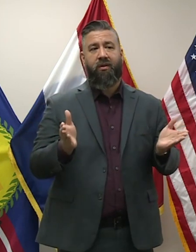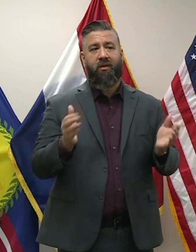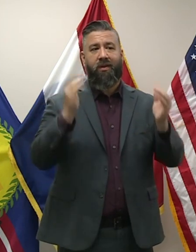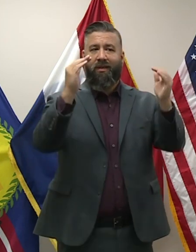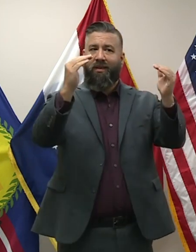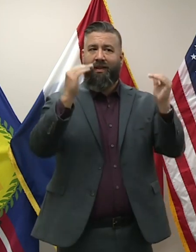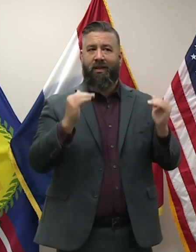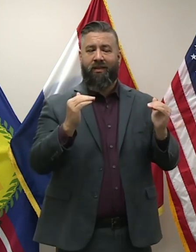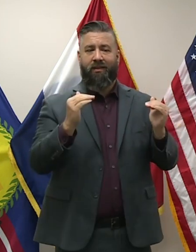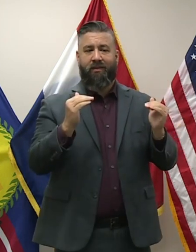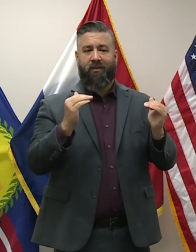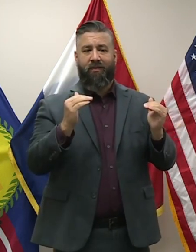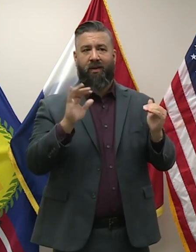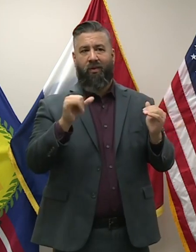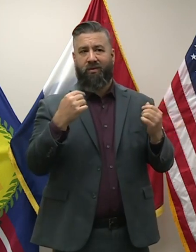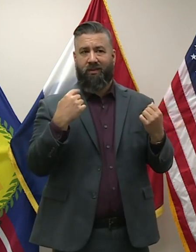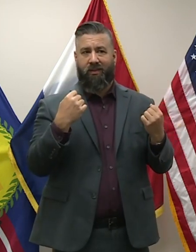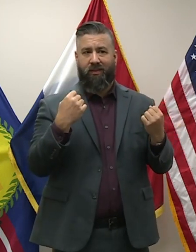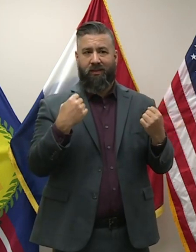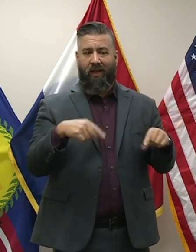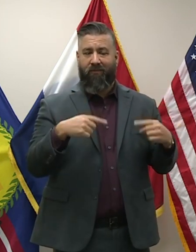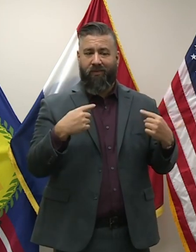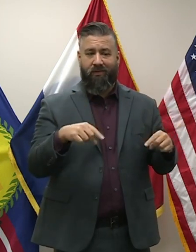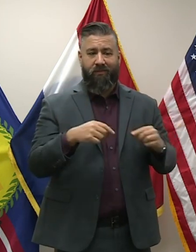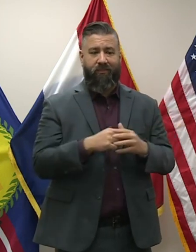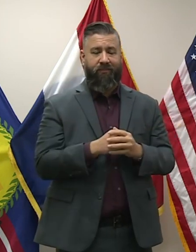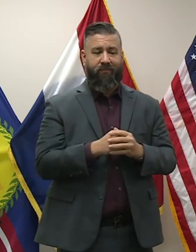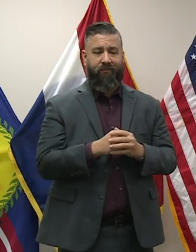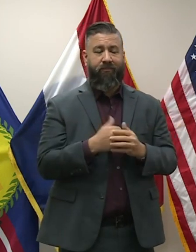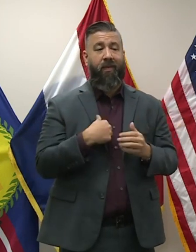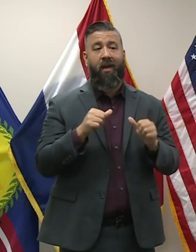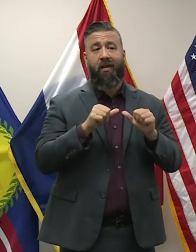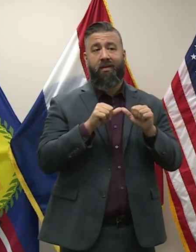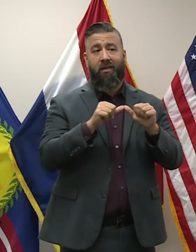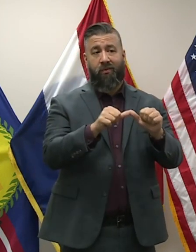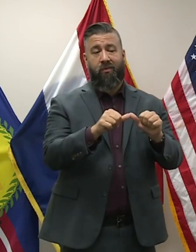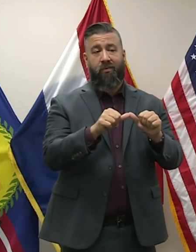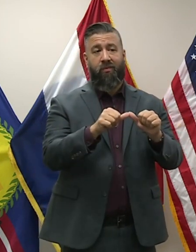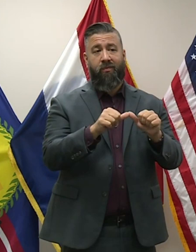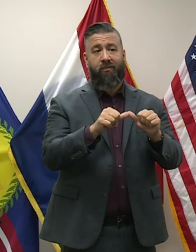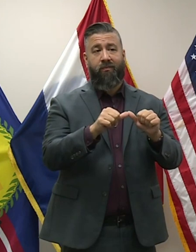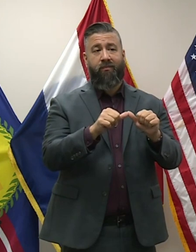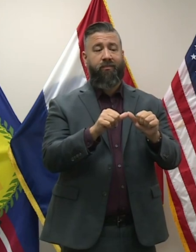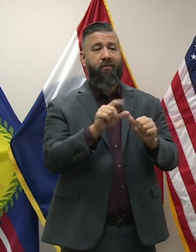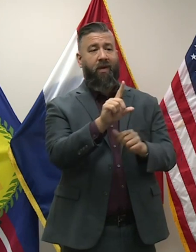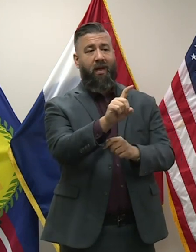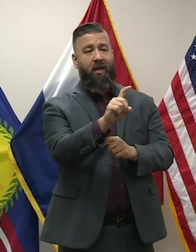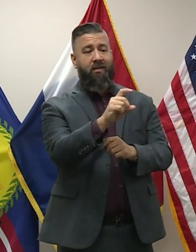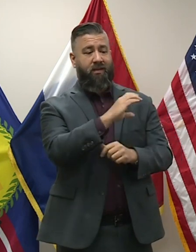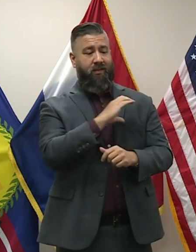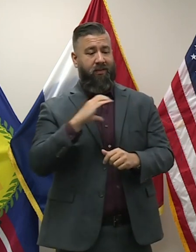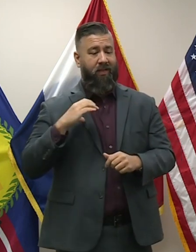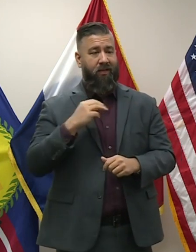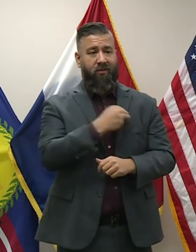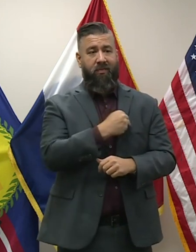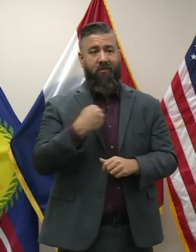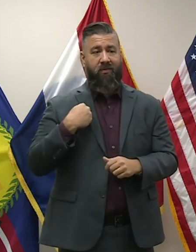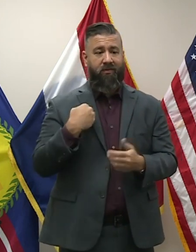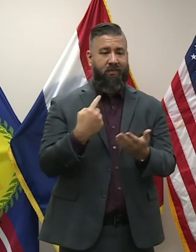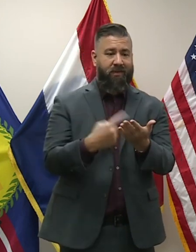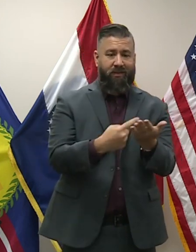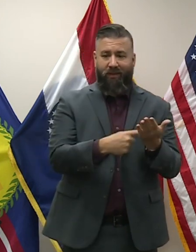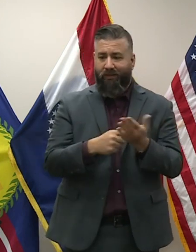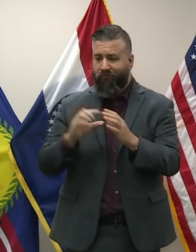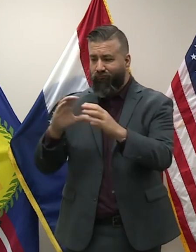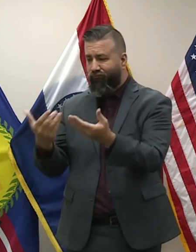-escalation of those conflicts. I would continue to ask our County Council members to discuss among